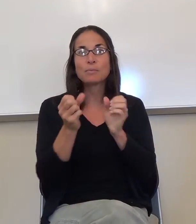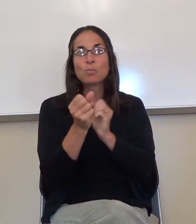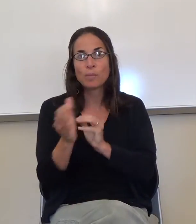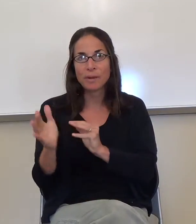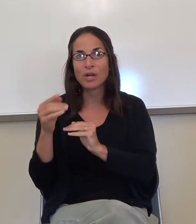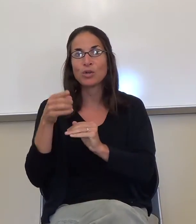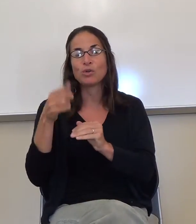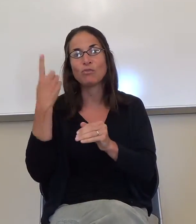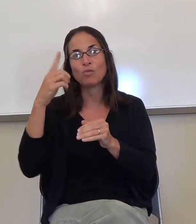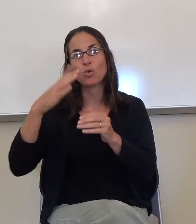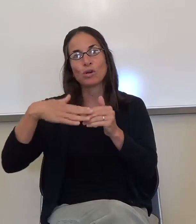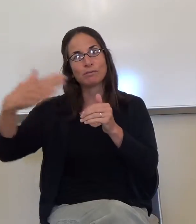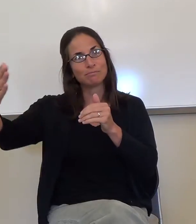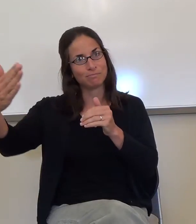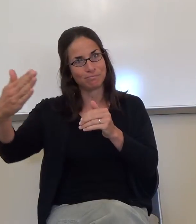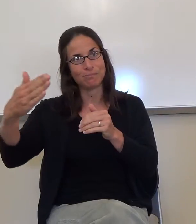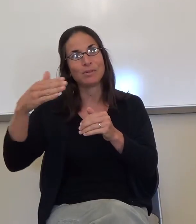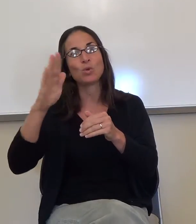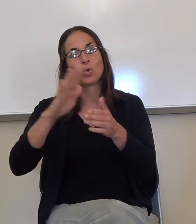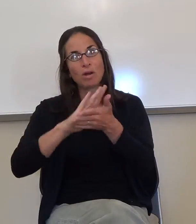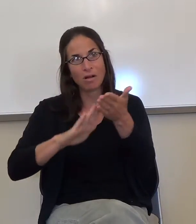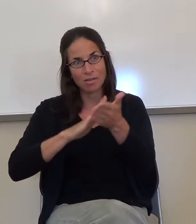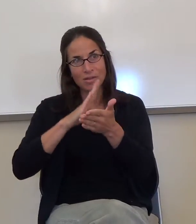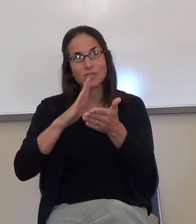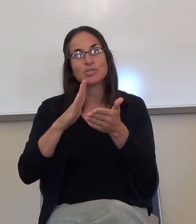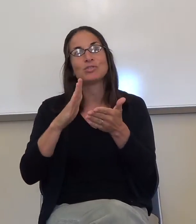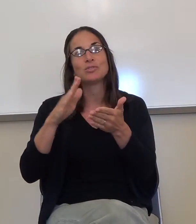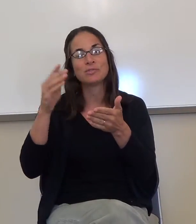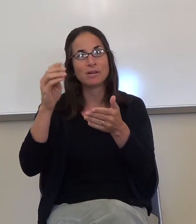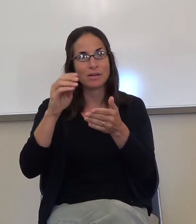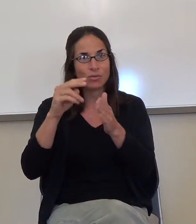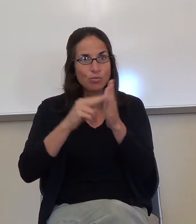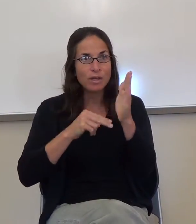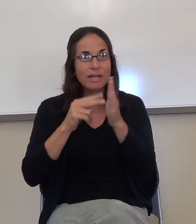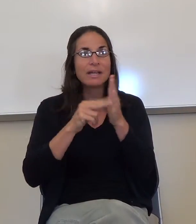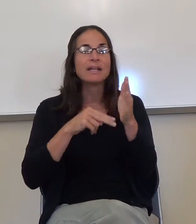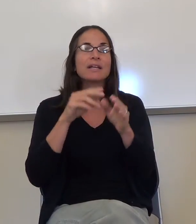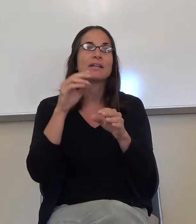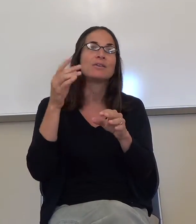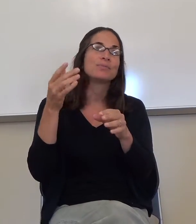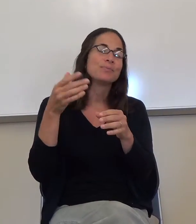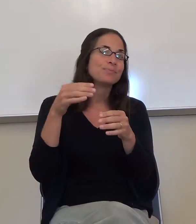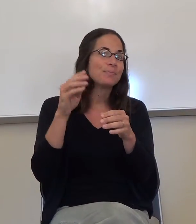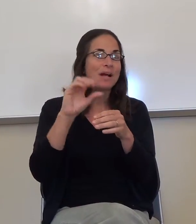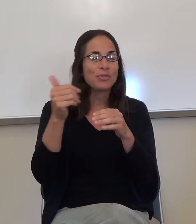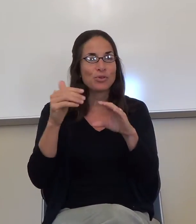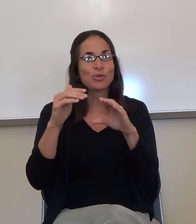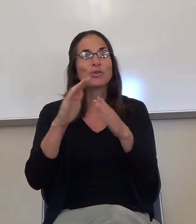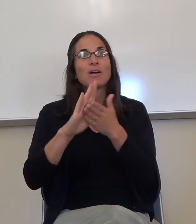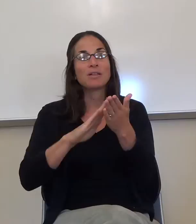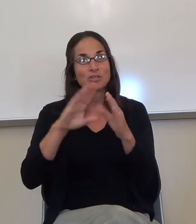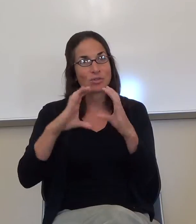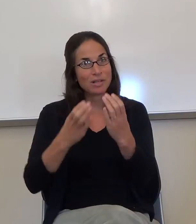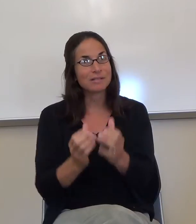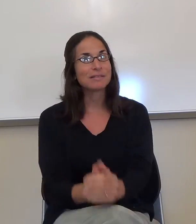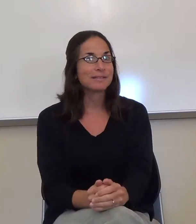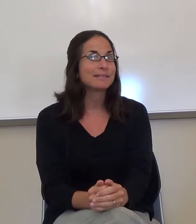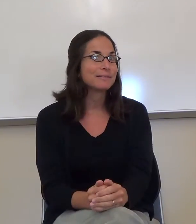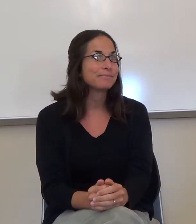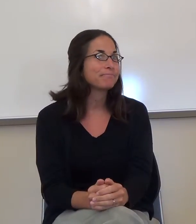college classes. Prepare you for your reading chores in other college classes. And one of the